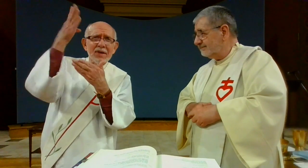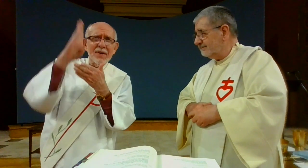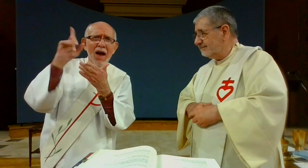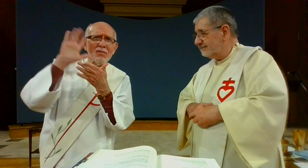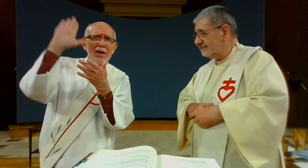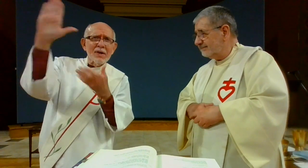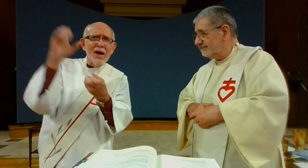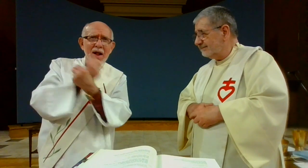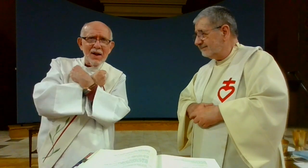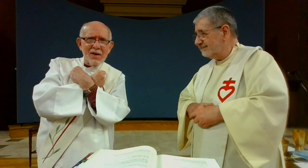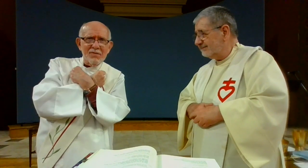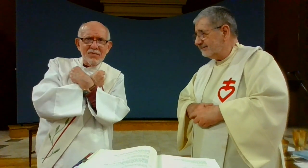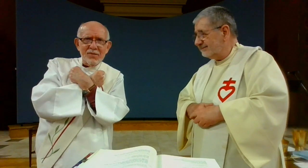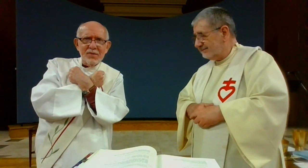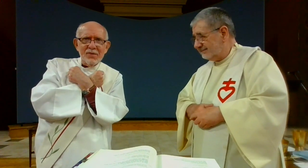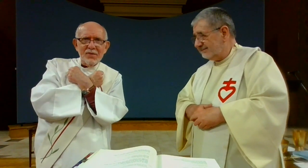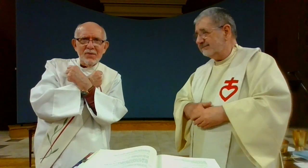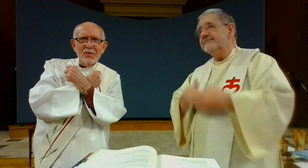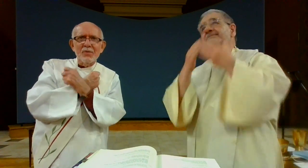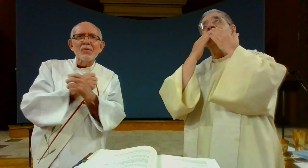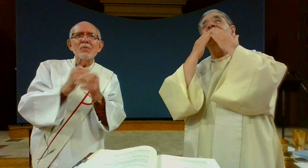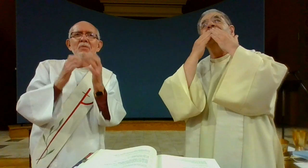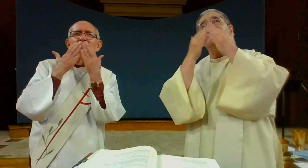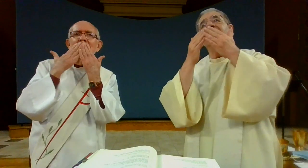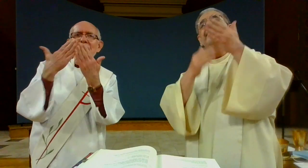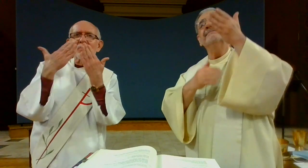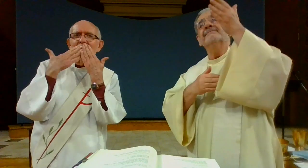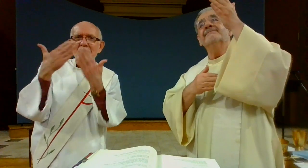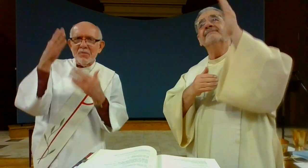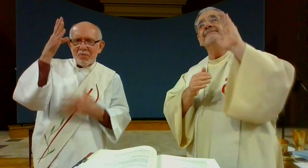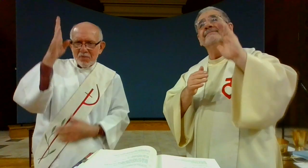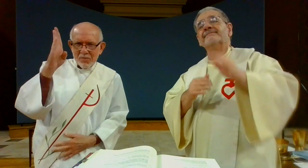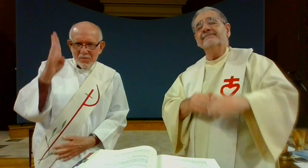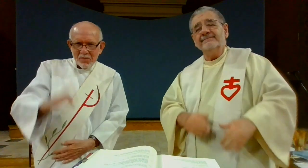to give thanks to God for His love Thanks be to God